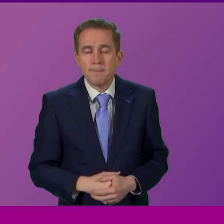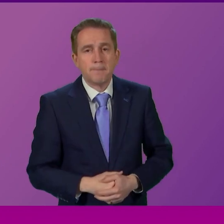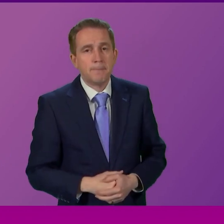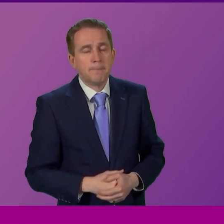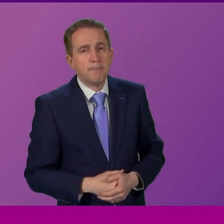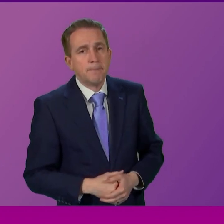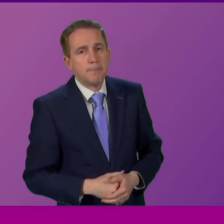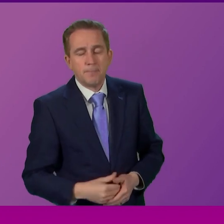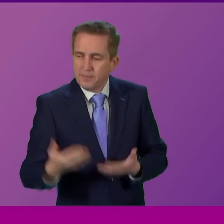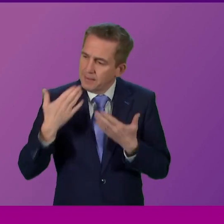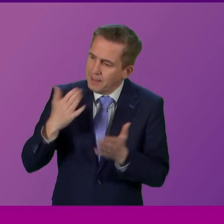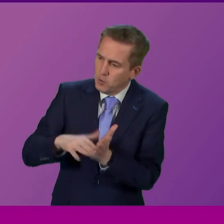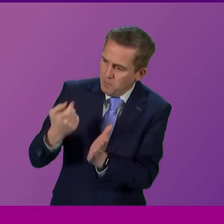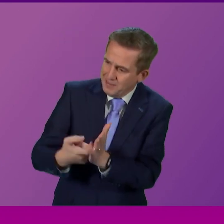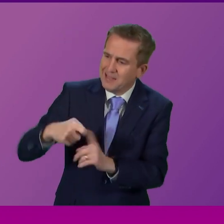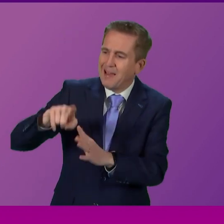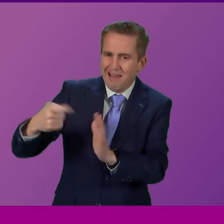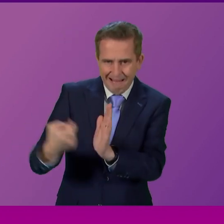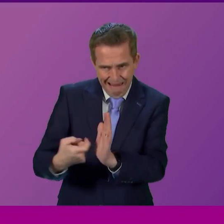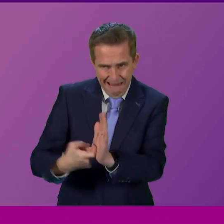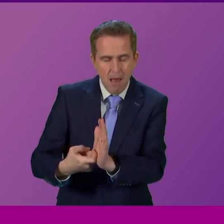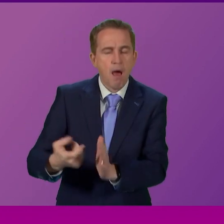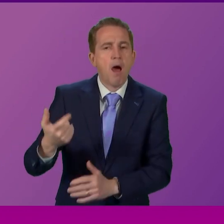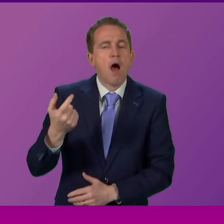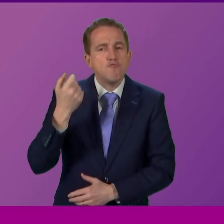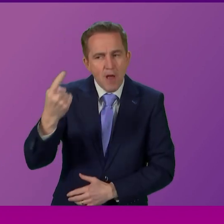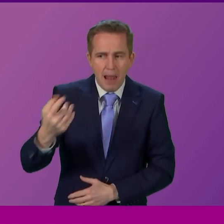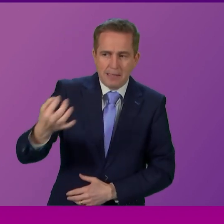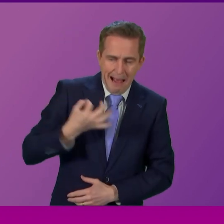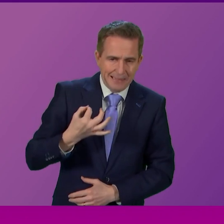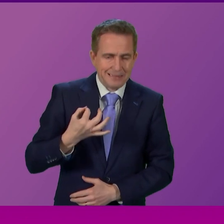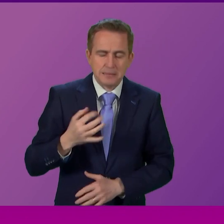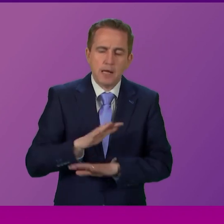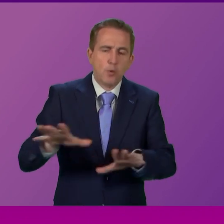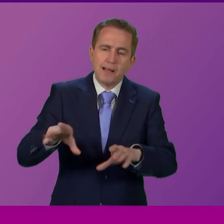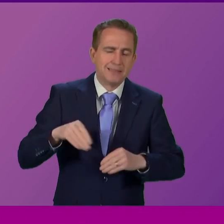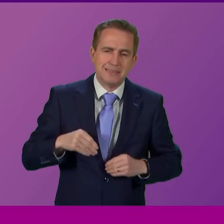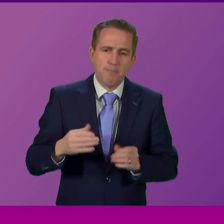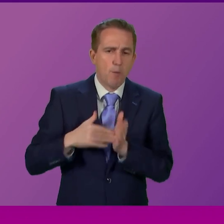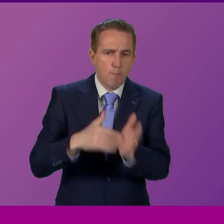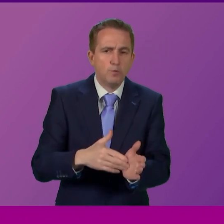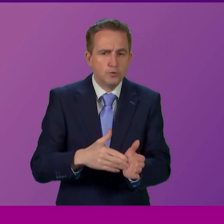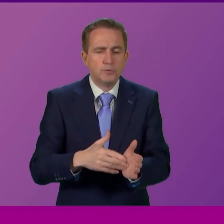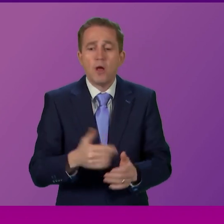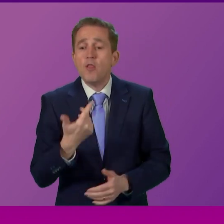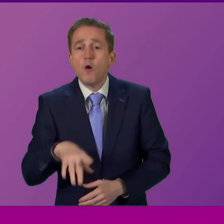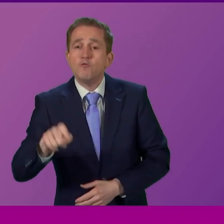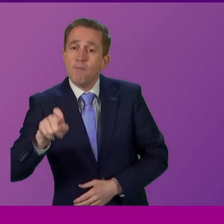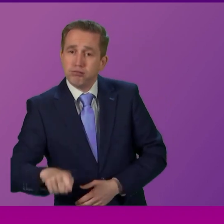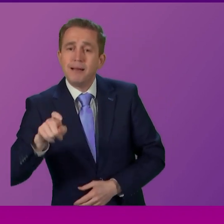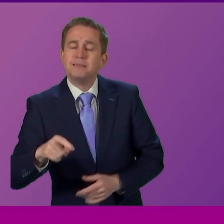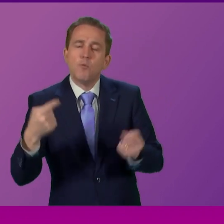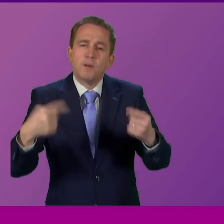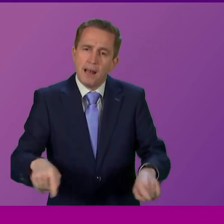Kerr for his point of order while I'm not minded to accept such a motion I am determined that those who have pressed will have their questions taken